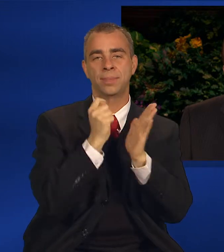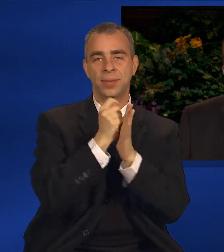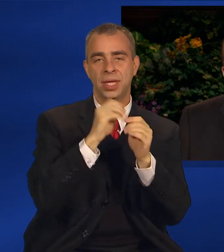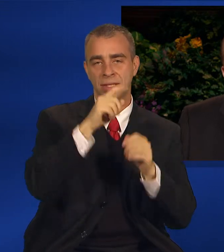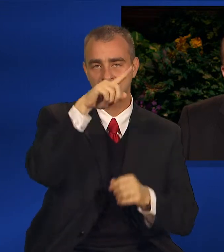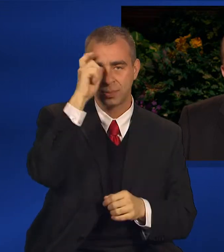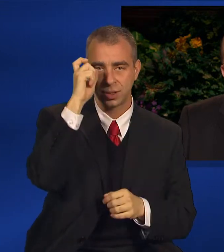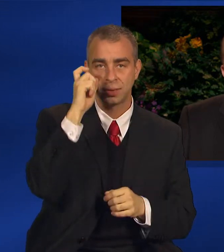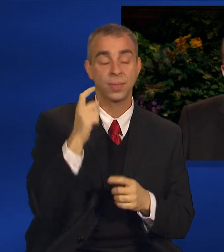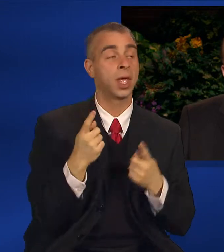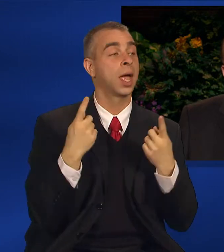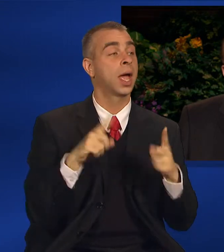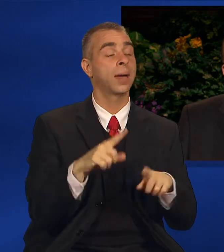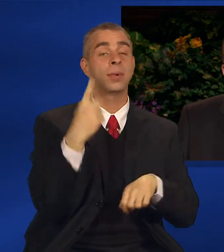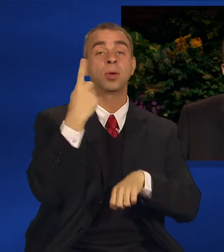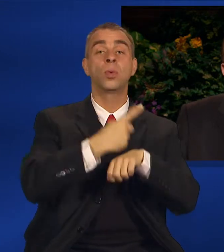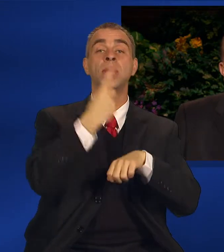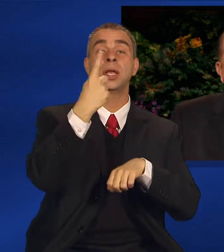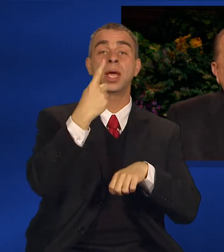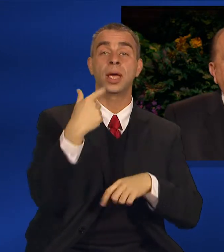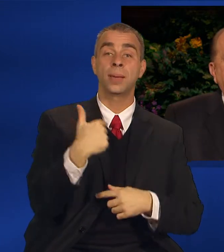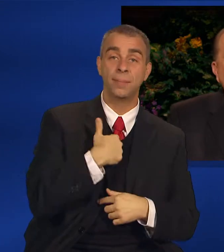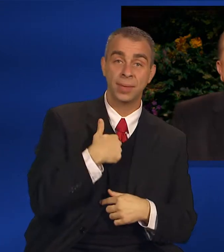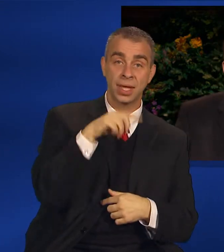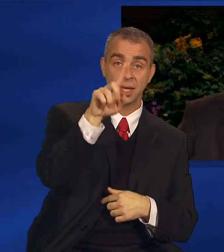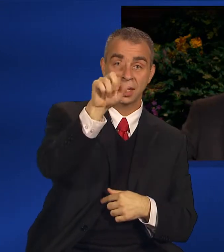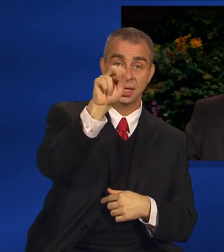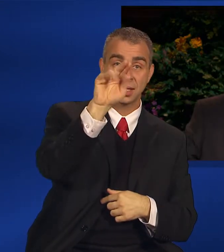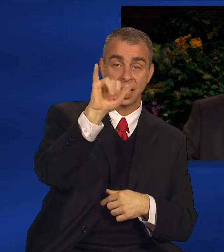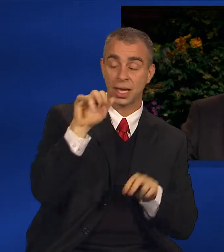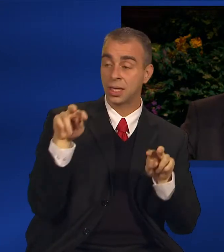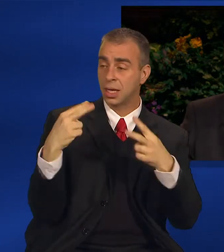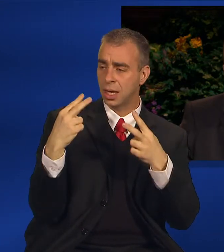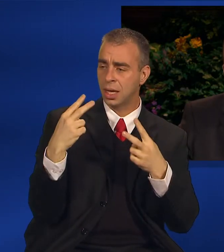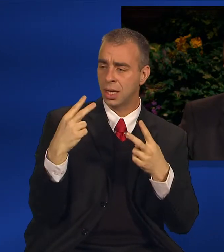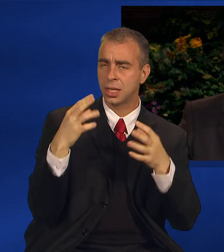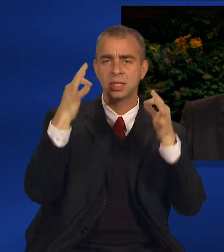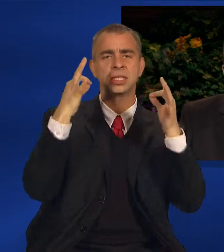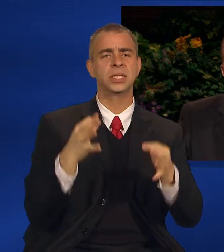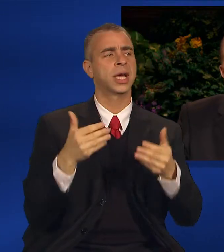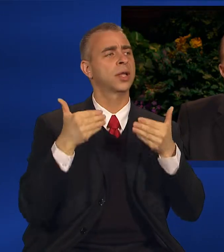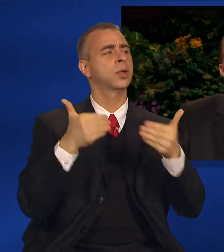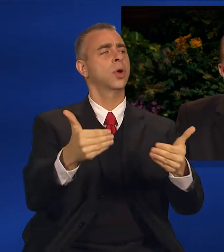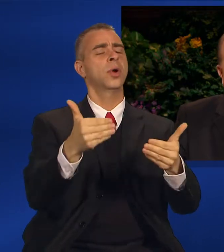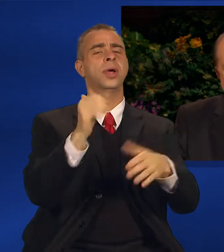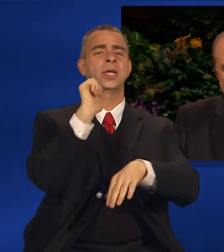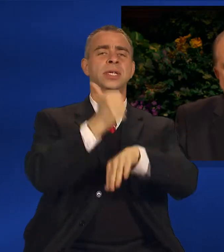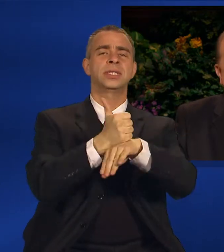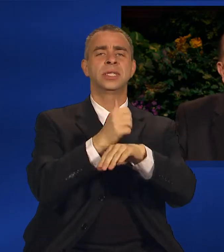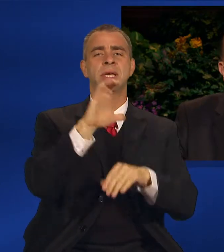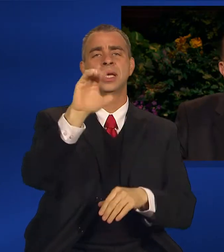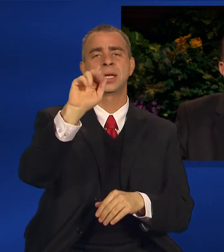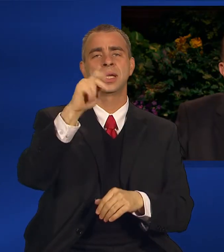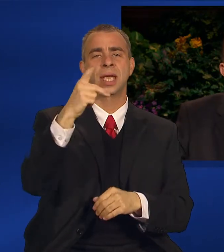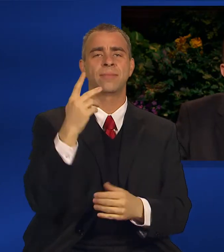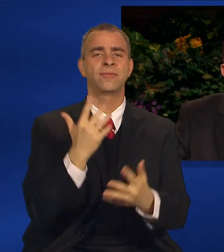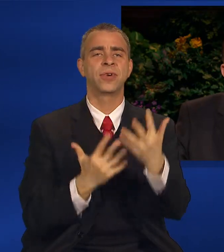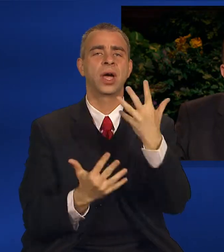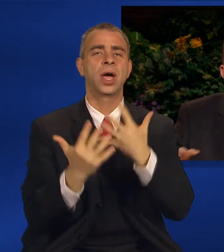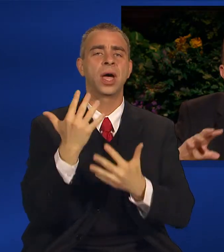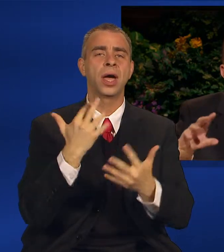Danny and I decided we wanted to have a campfire that evening. With all of our canyon friends,